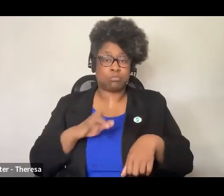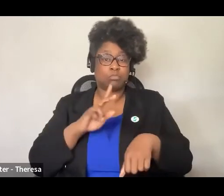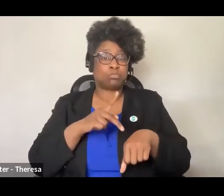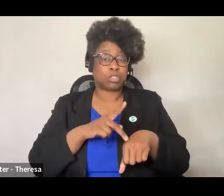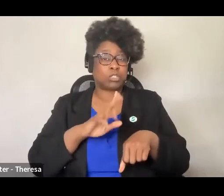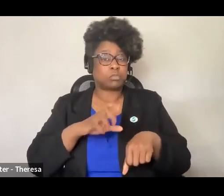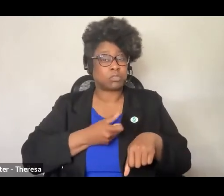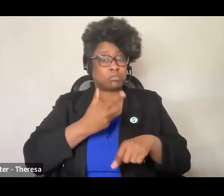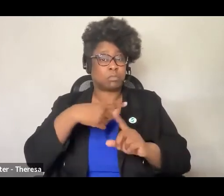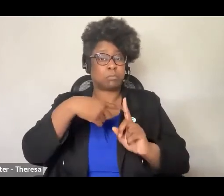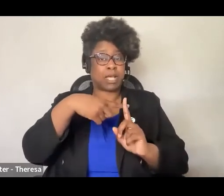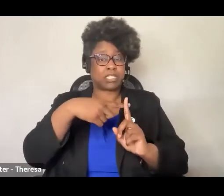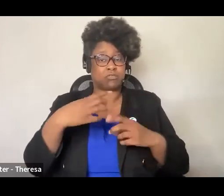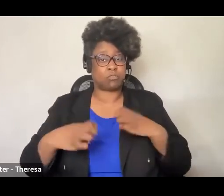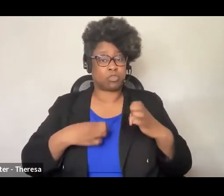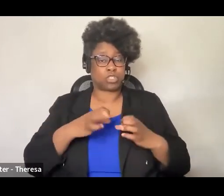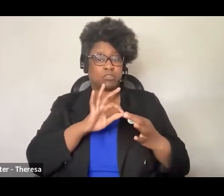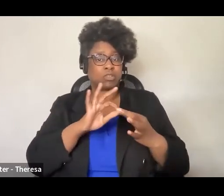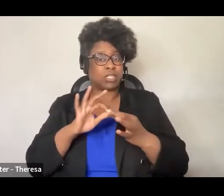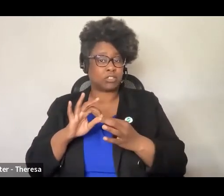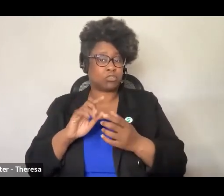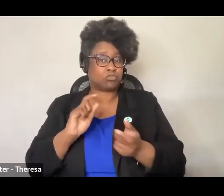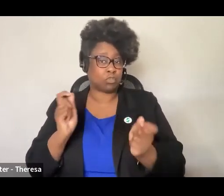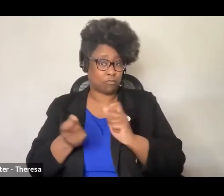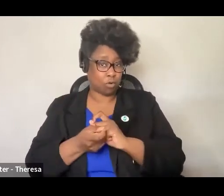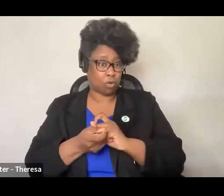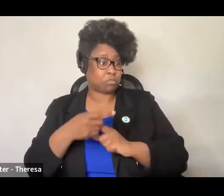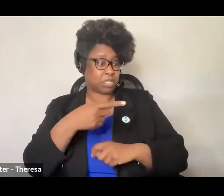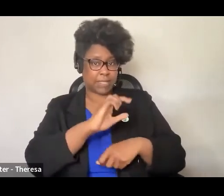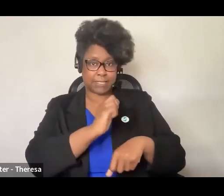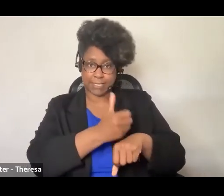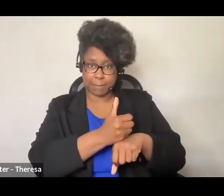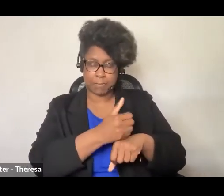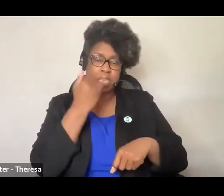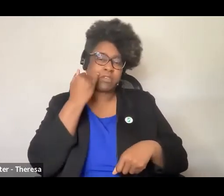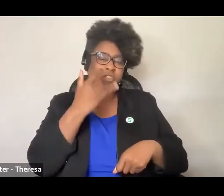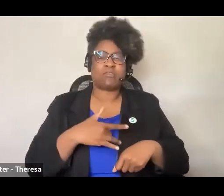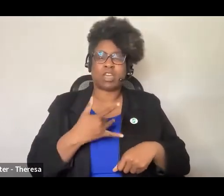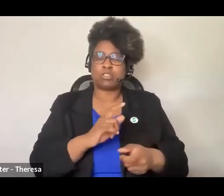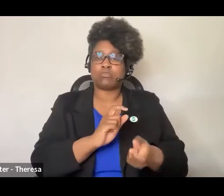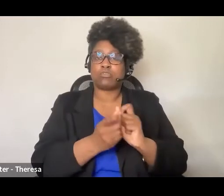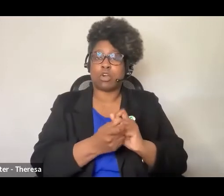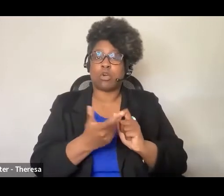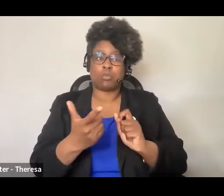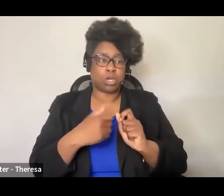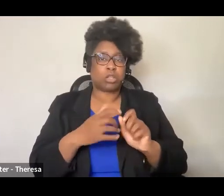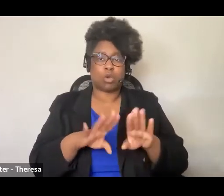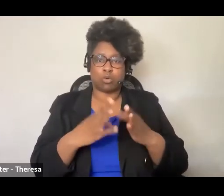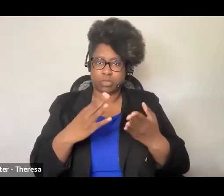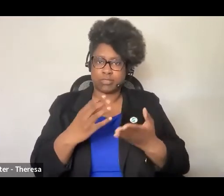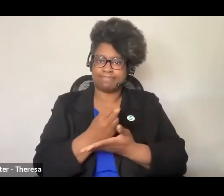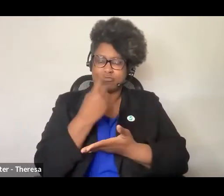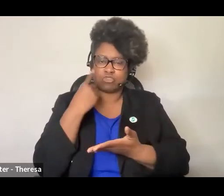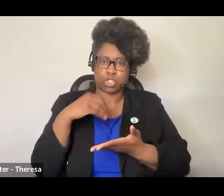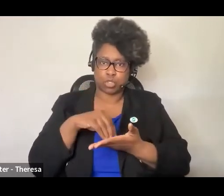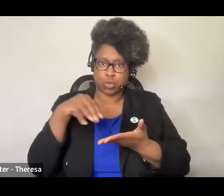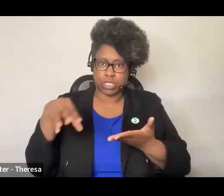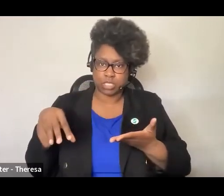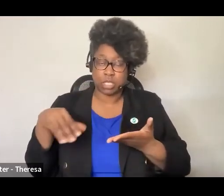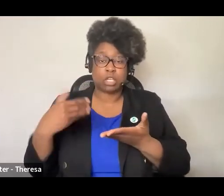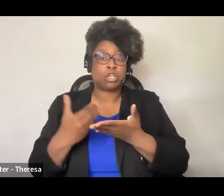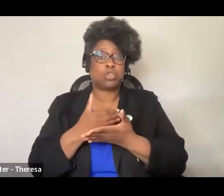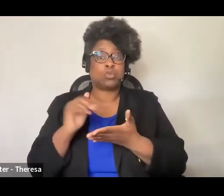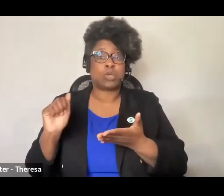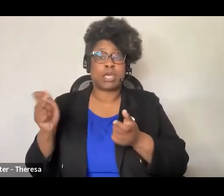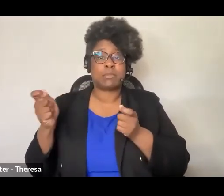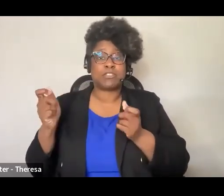emotions related to reforms that they initiated, particularly if they felt these reforms would open doors for students. New administrators often arrived with